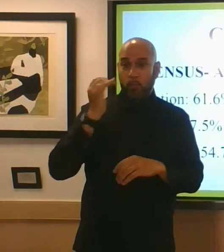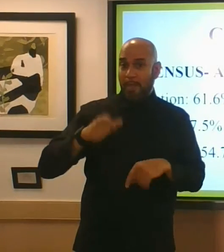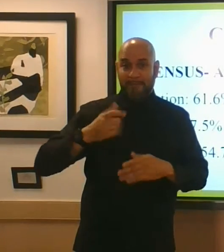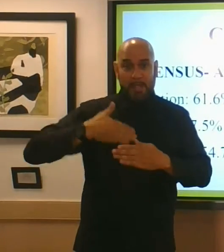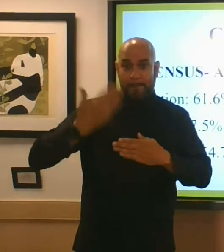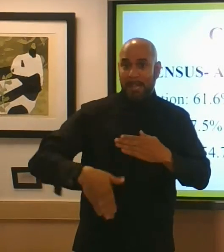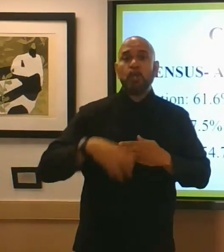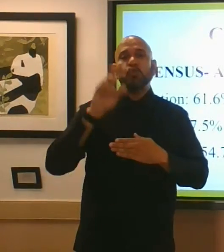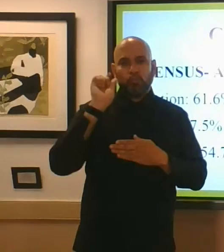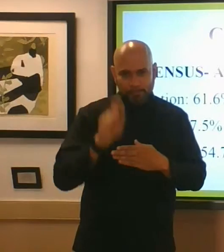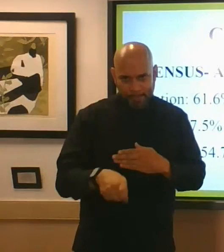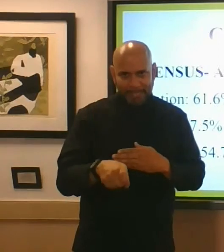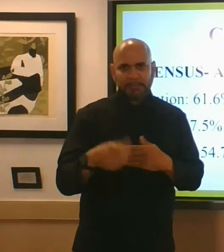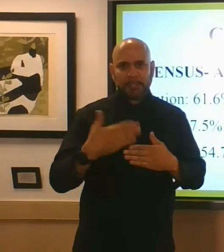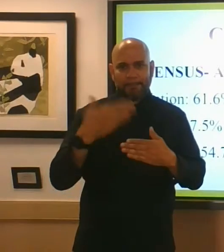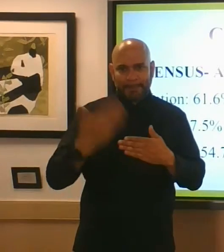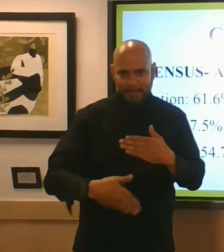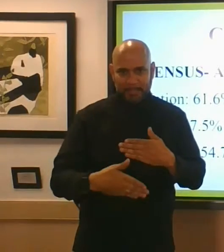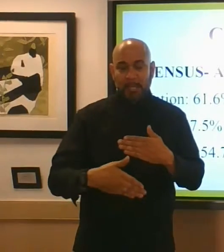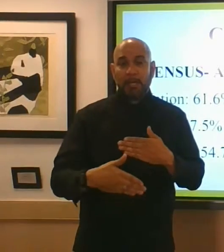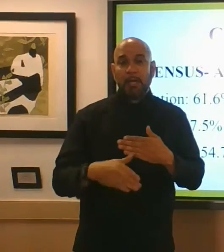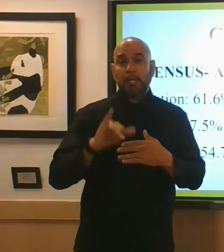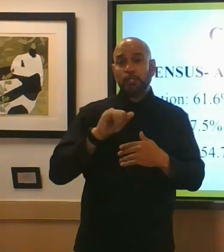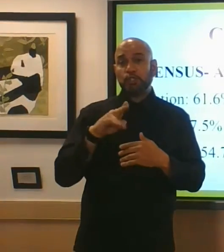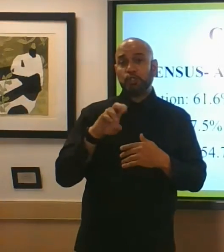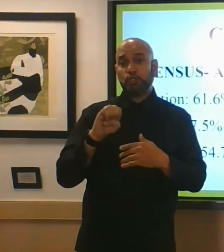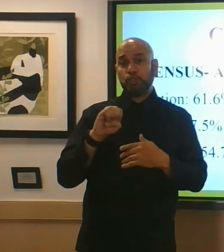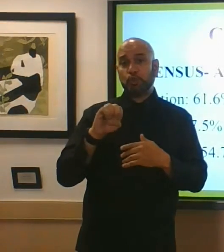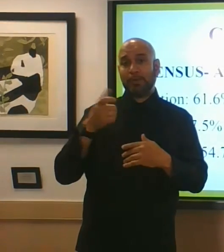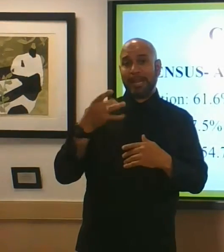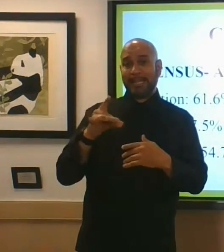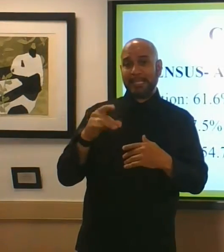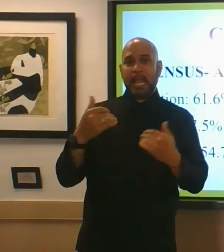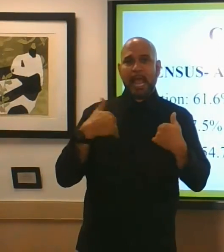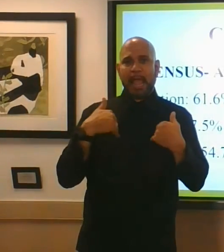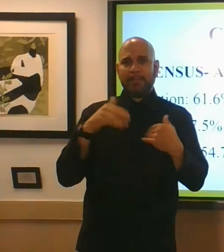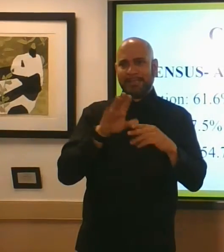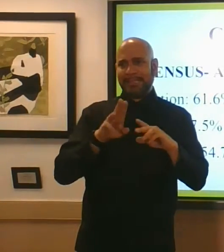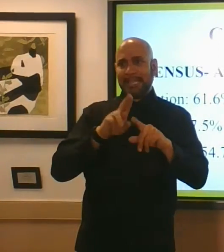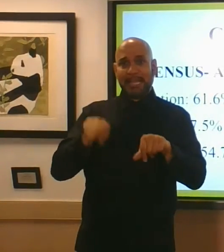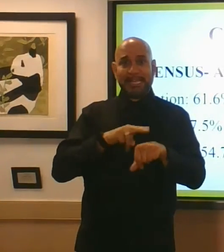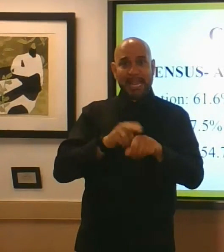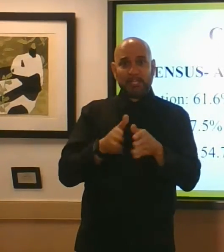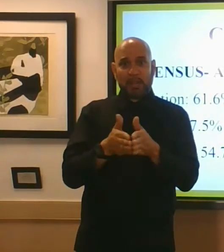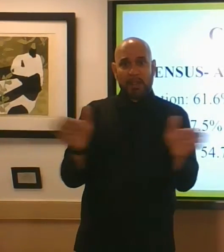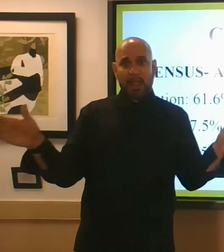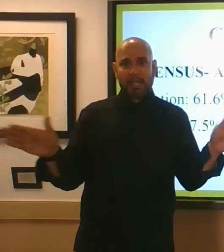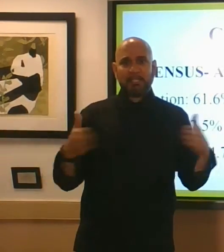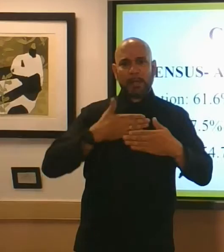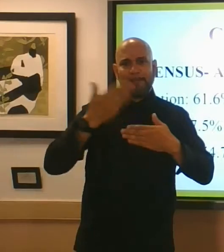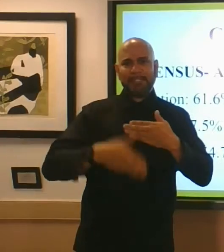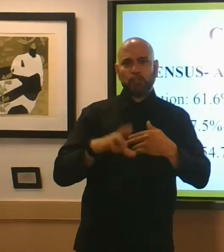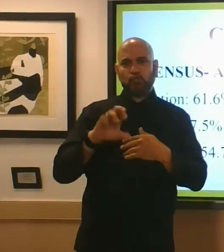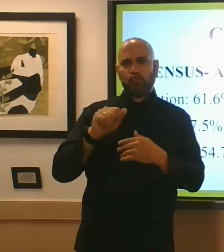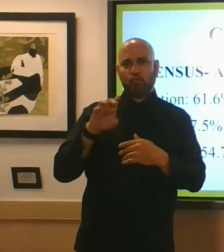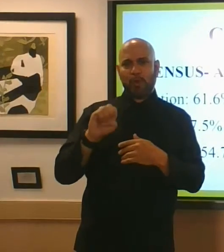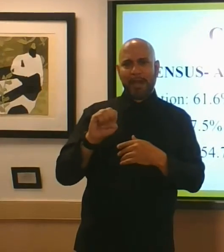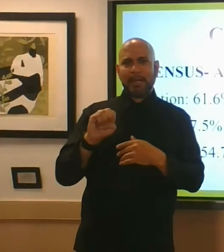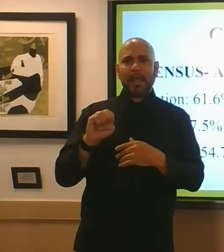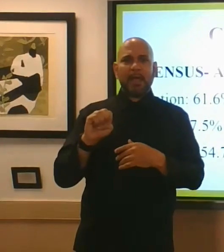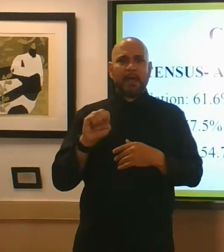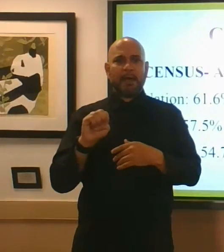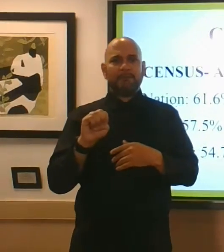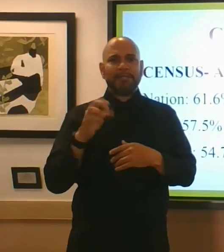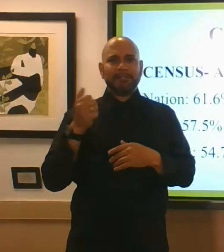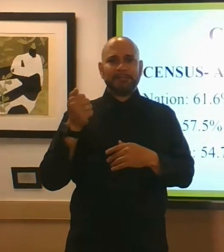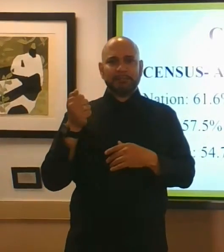as of june 18 the nation has a completion rate of 61.6 the state has a completion rate georgia of